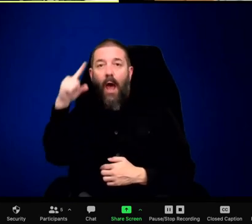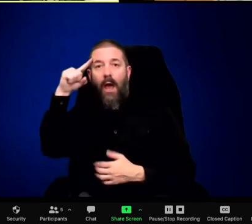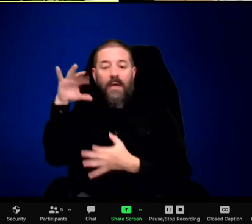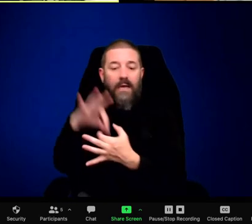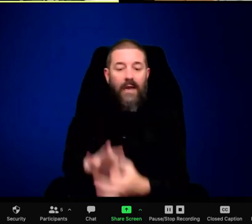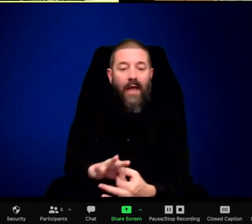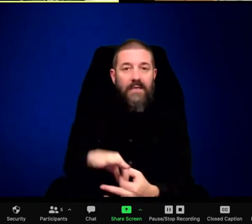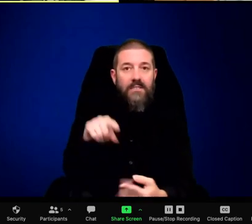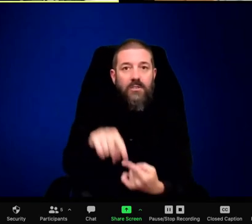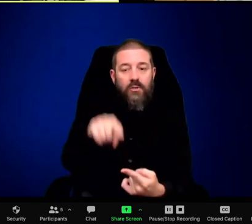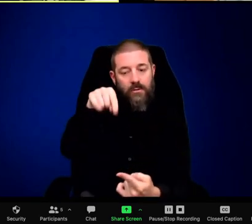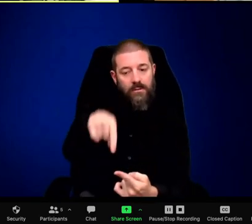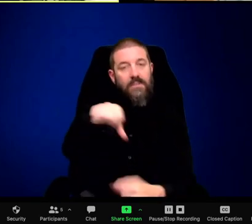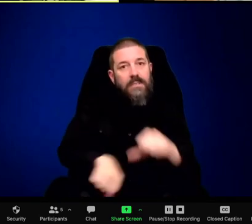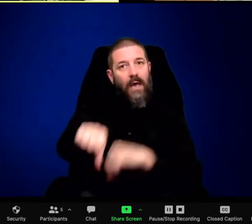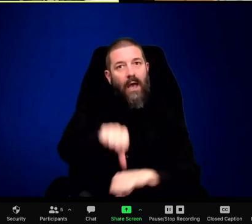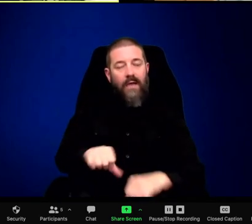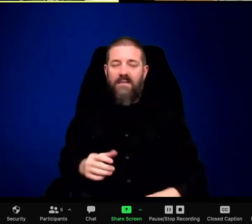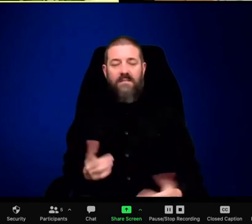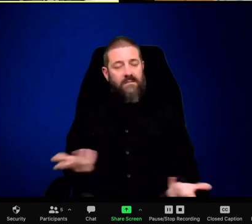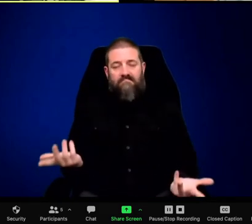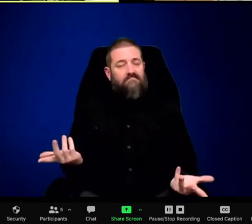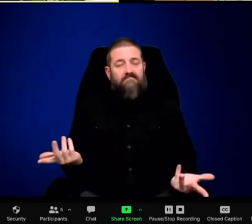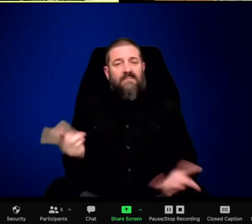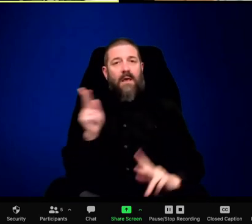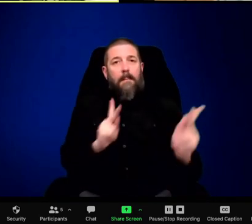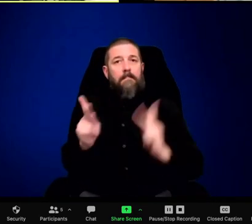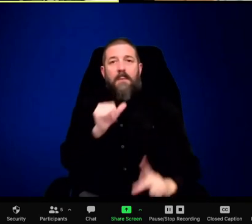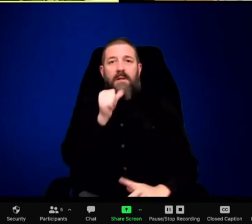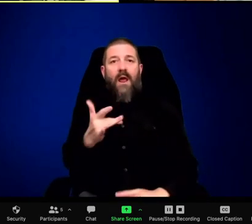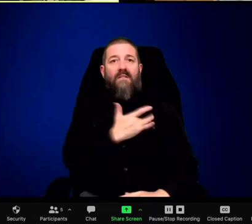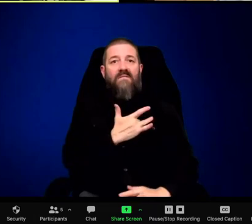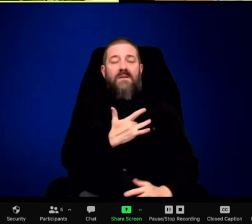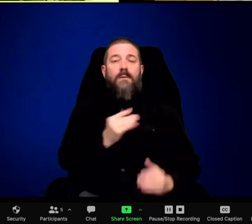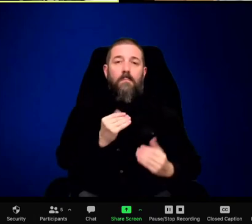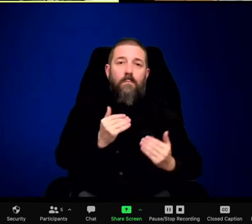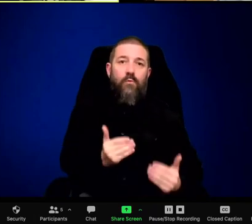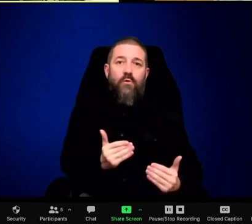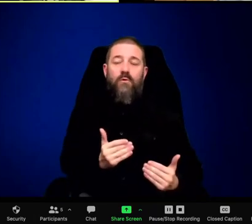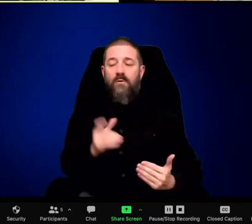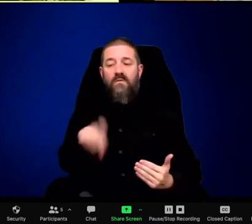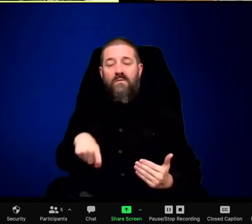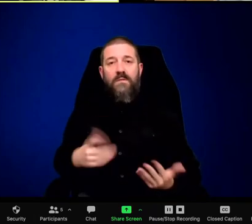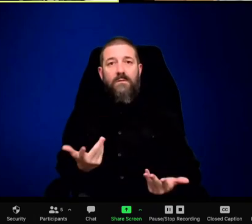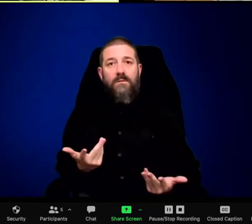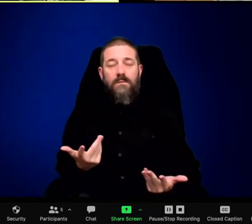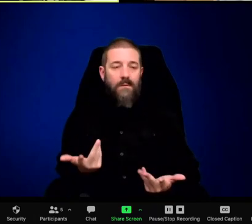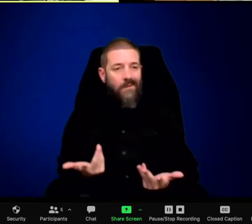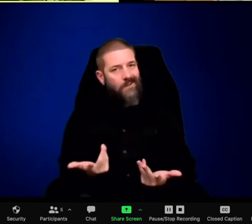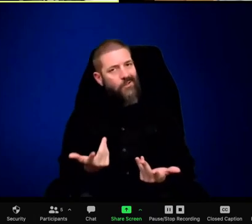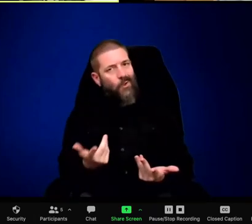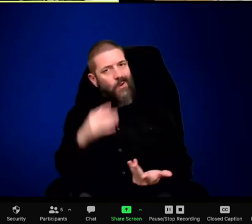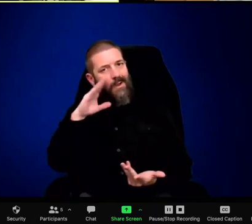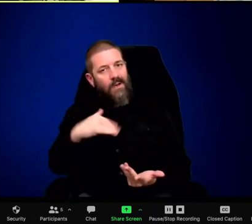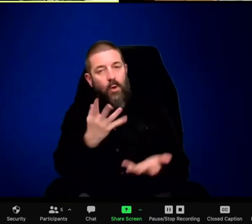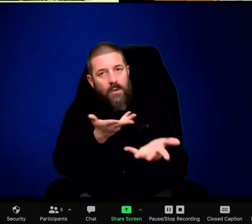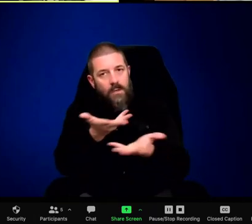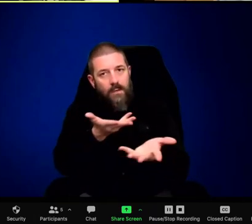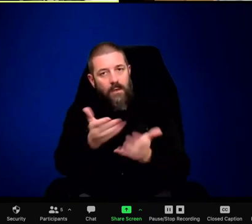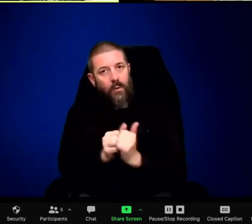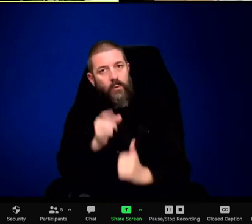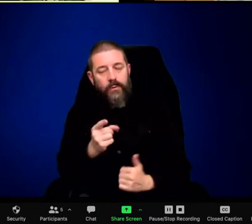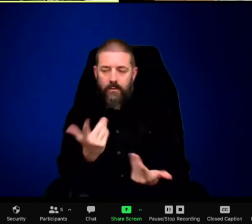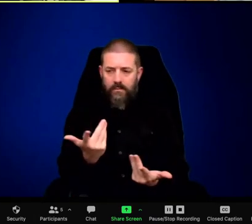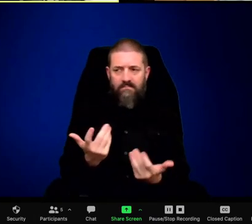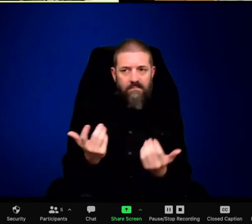you and I talk or have talked over the last year or so, we talk about a lot of things. We talk about connection. We talk about performance. We talk about